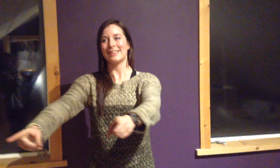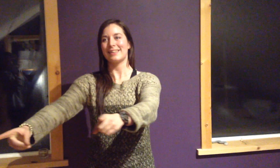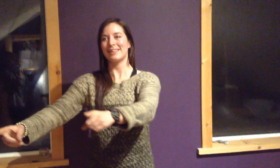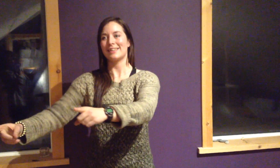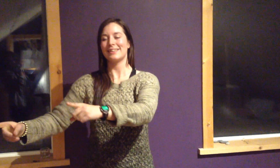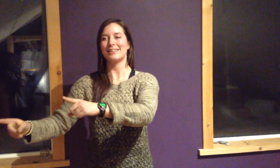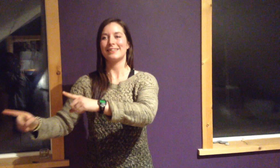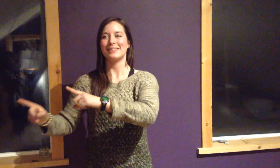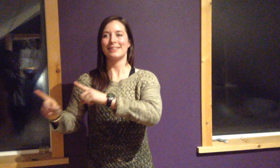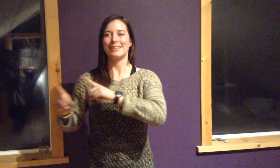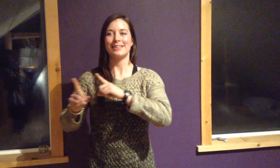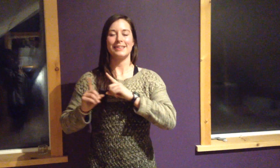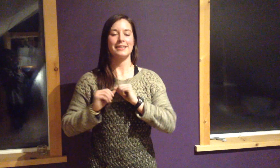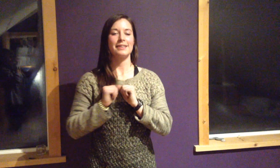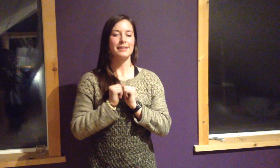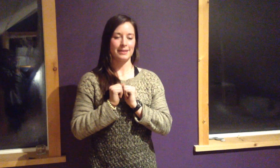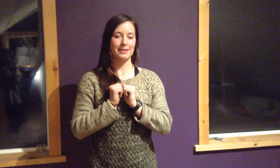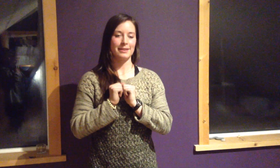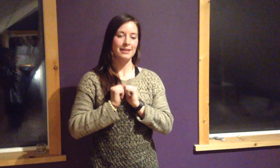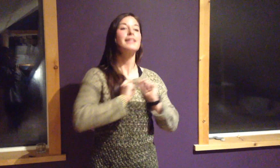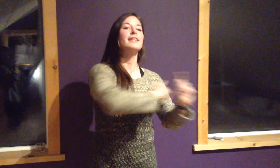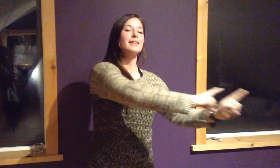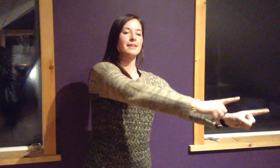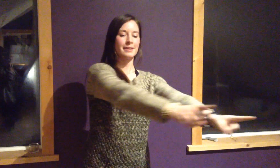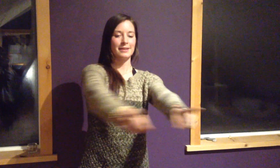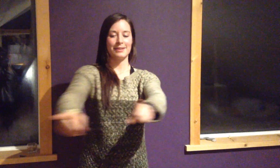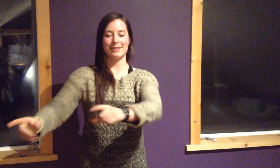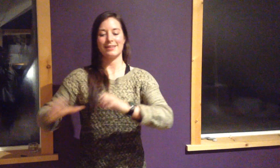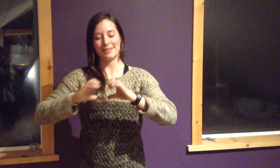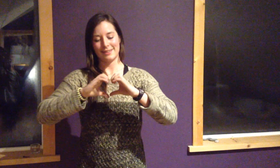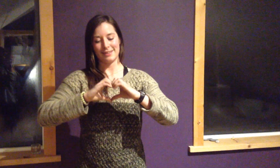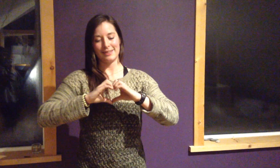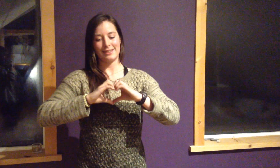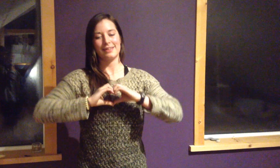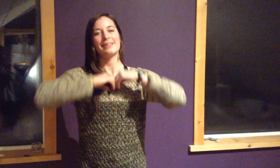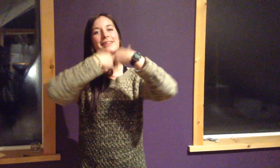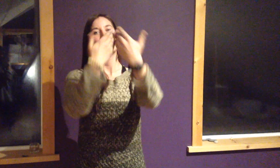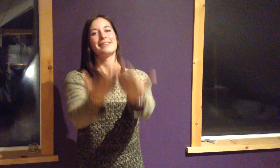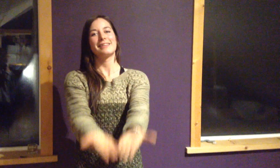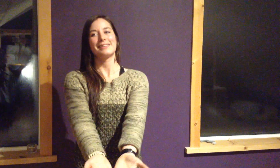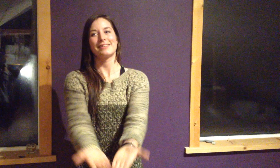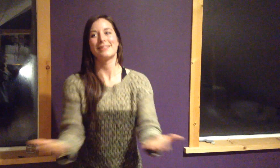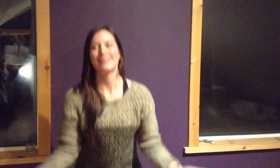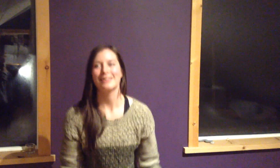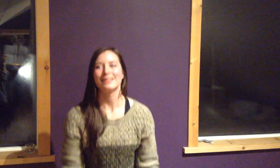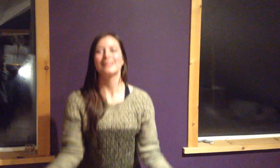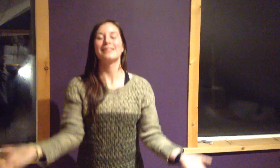what we have sung. We are here to love, serve, and